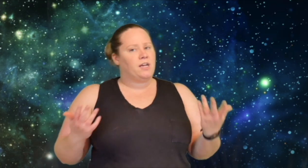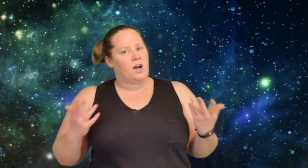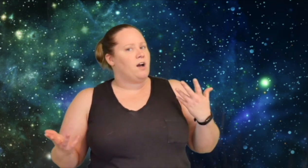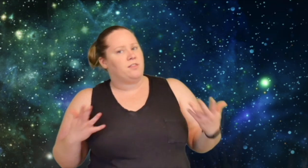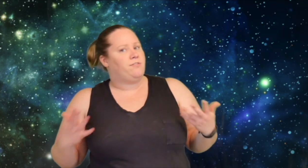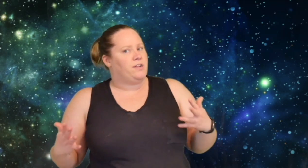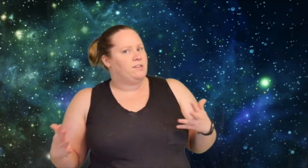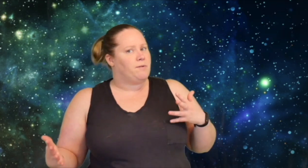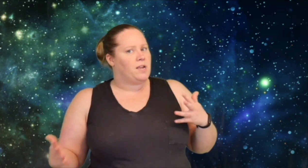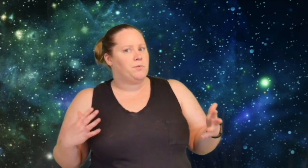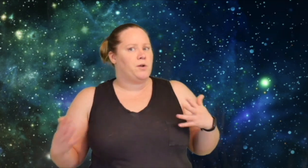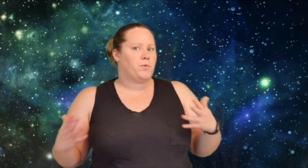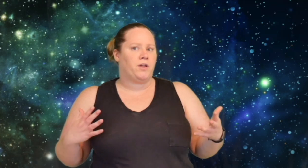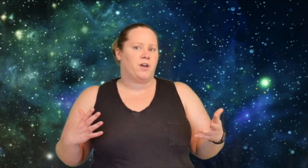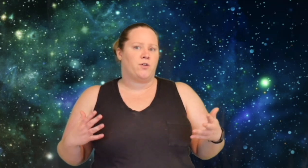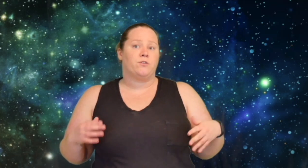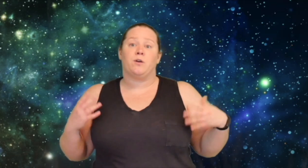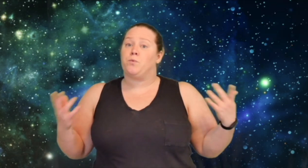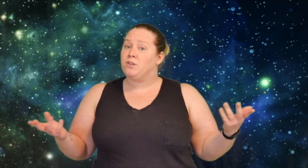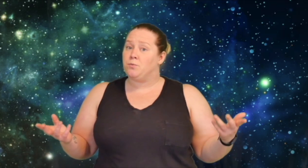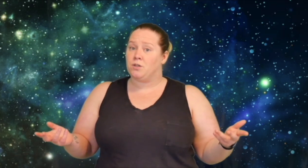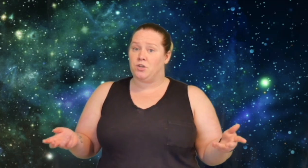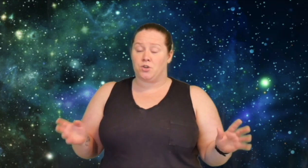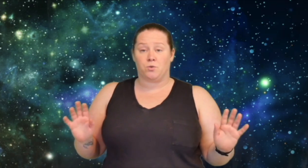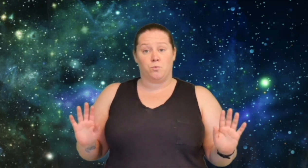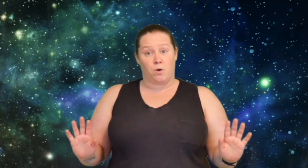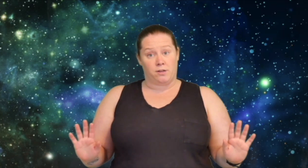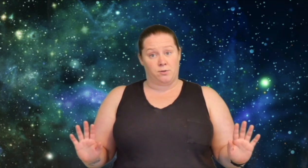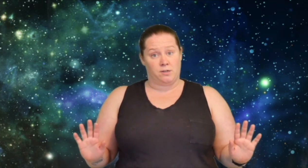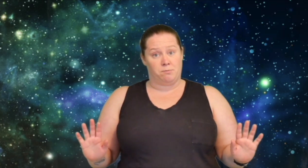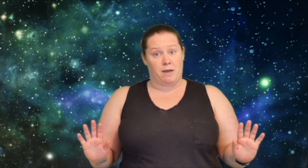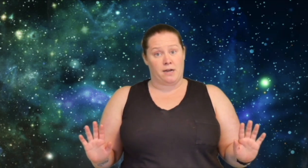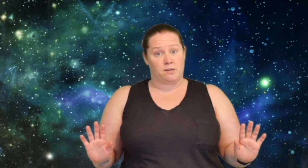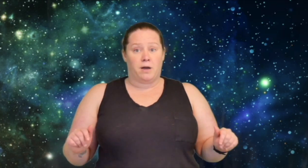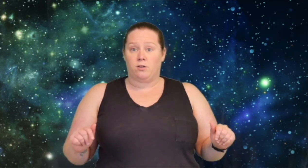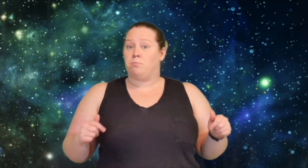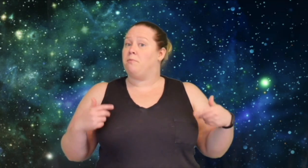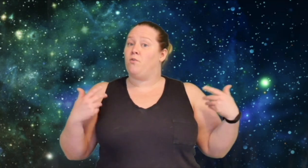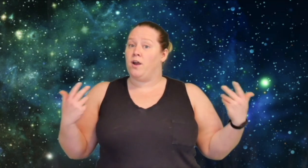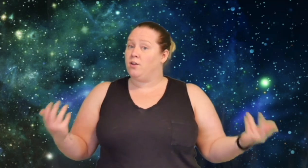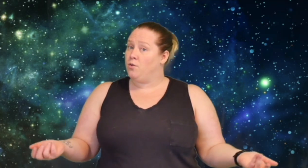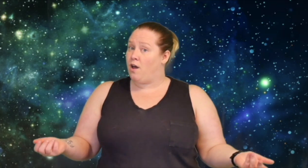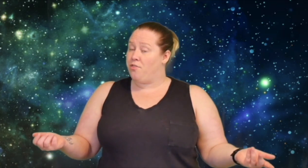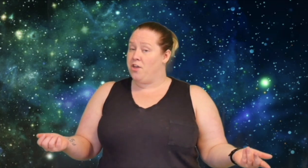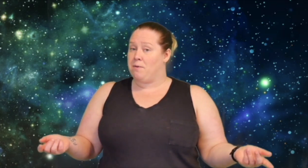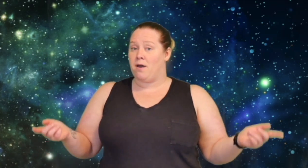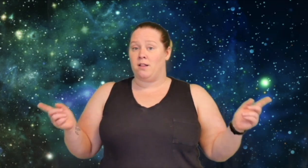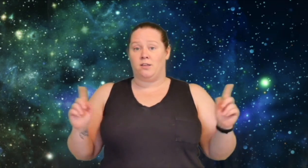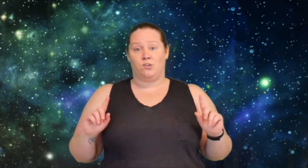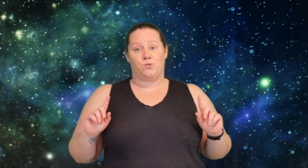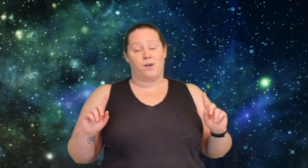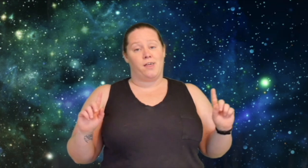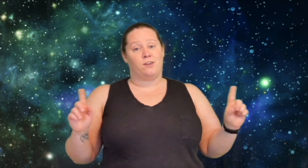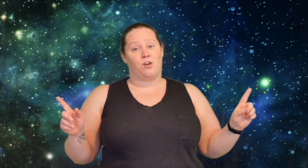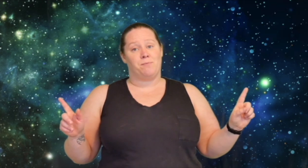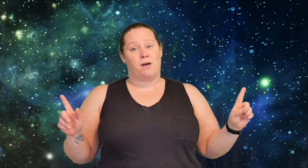like on the fence about it one way or the other, so I wasn't really sure what to expect. But before I tell you how to think about it, let's just go ahead and talk about